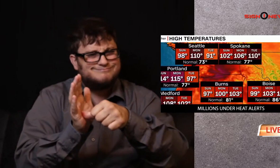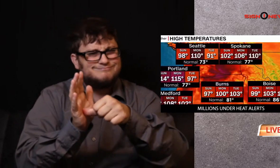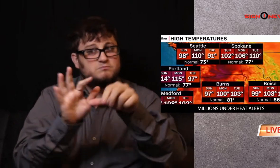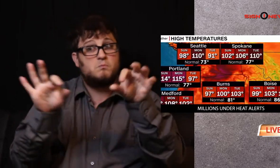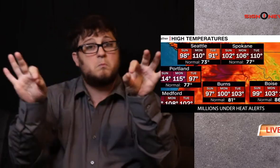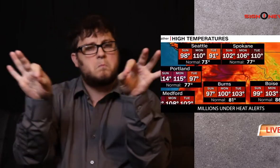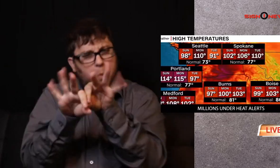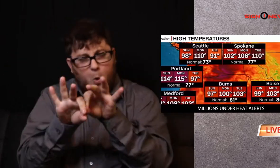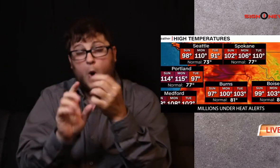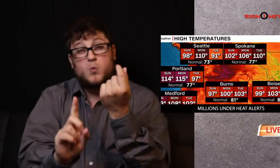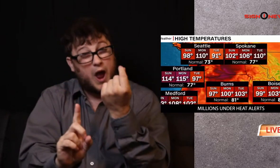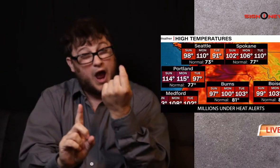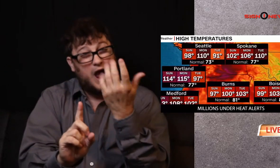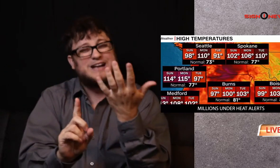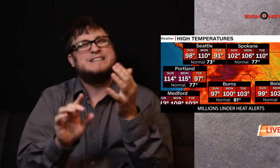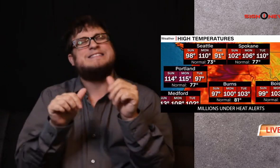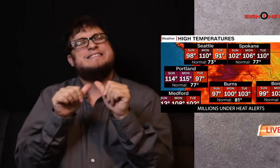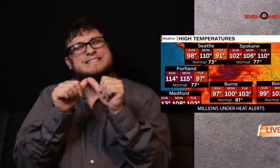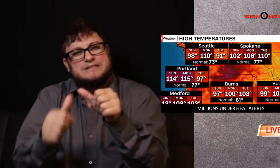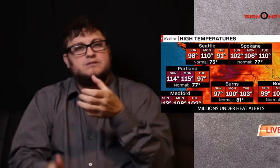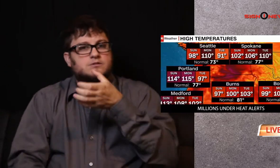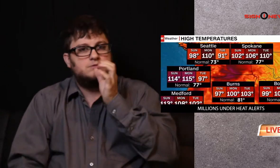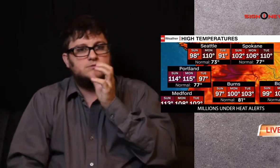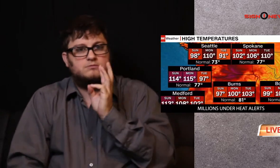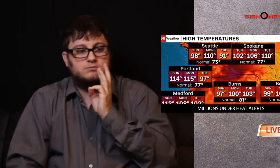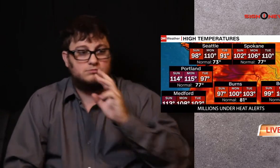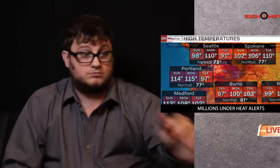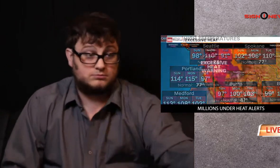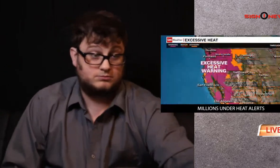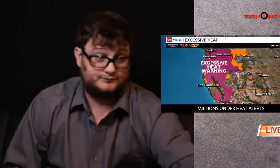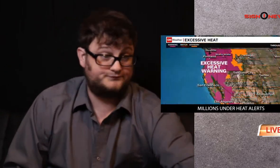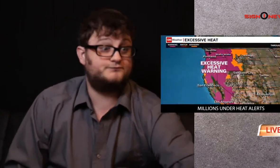Medical experts stress the importance of hydrating.